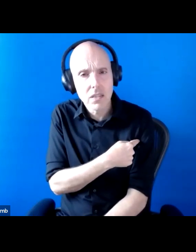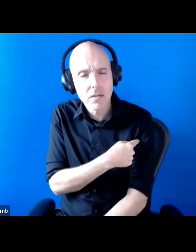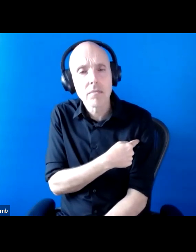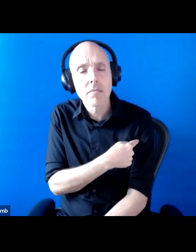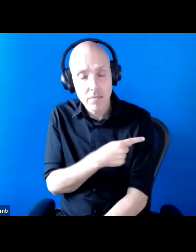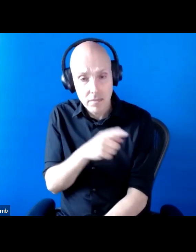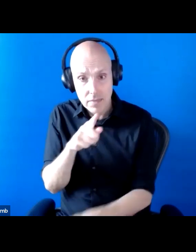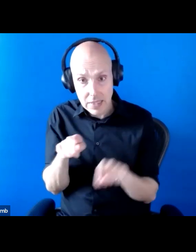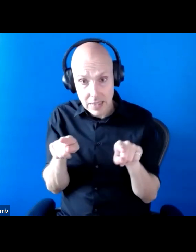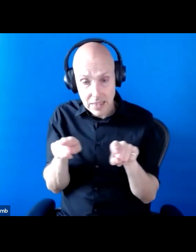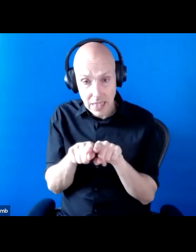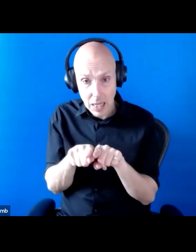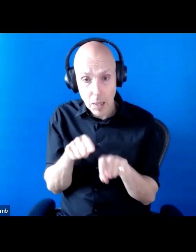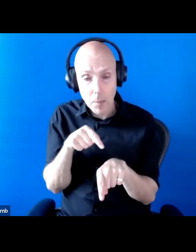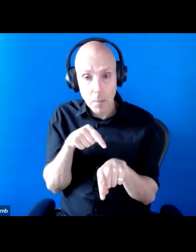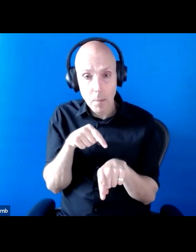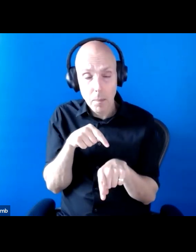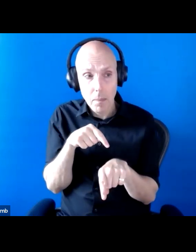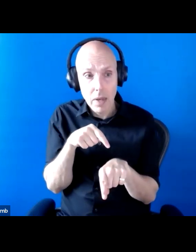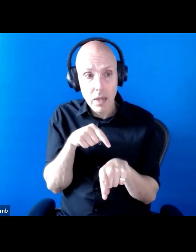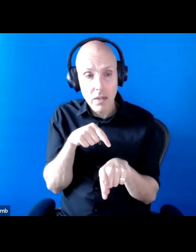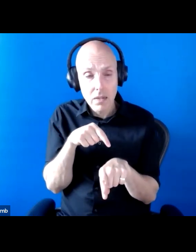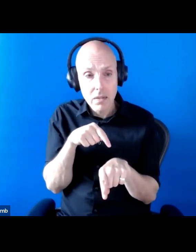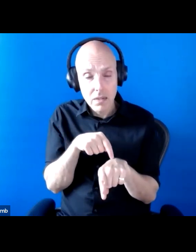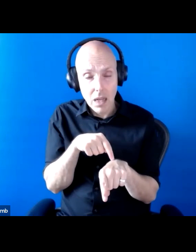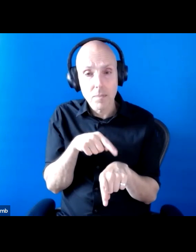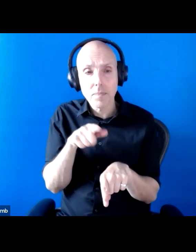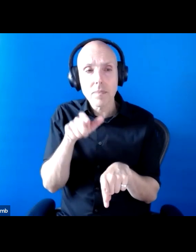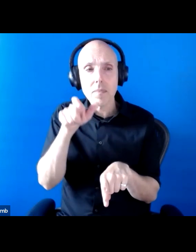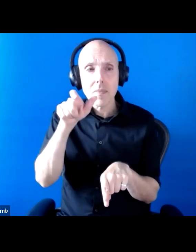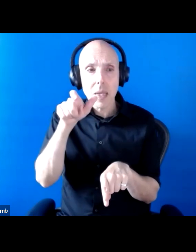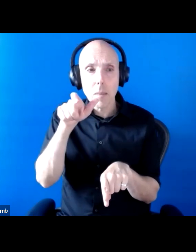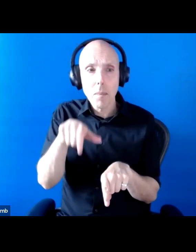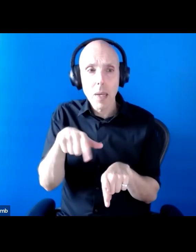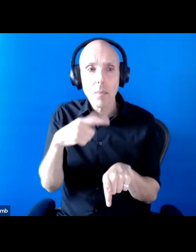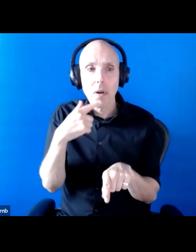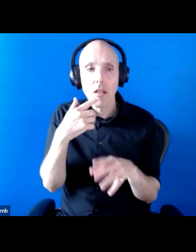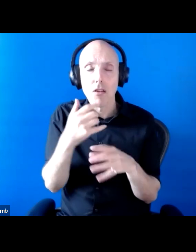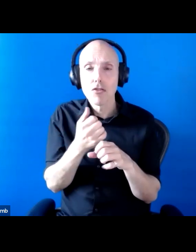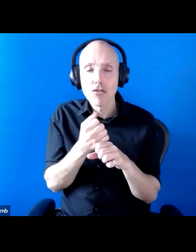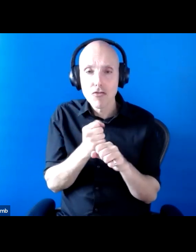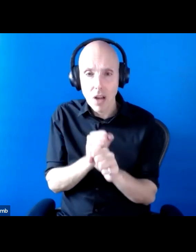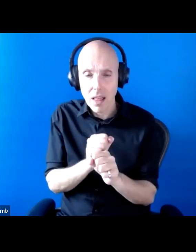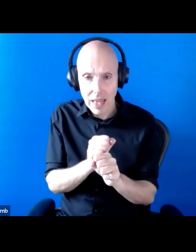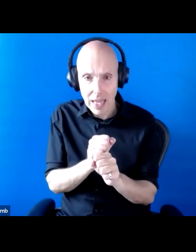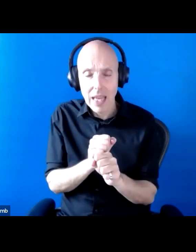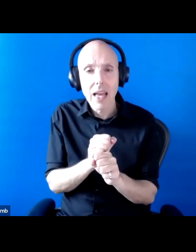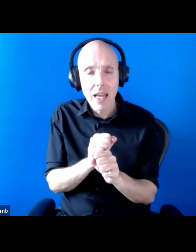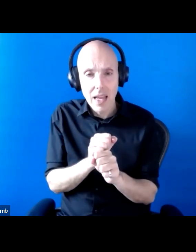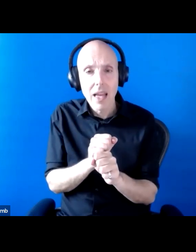time that people were struggling for people with learning disabilities to rightly move higher up the priority list.